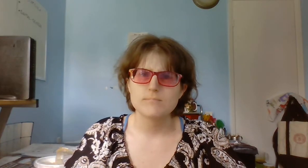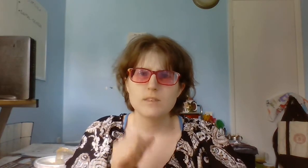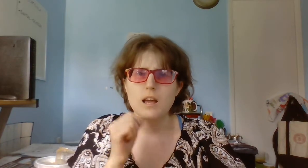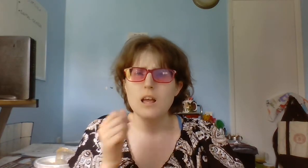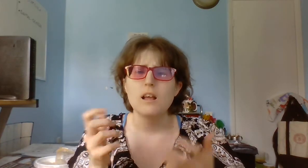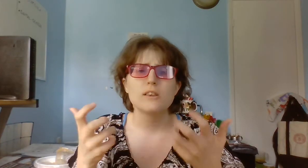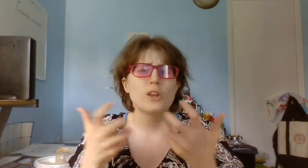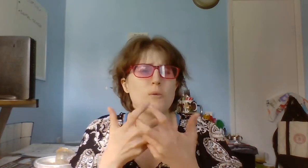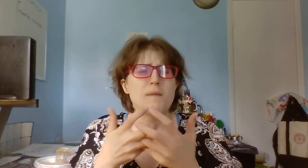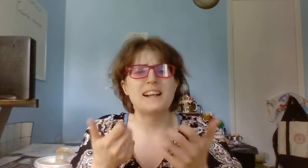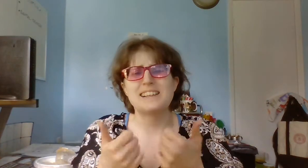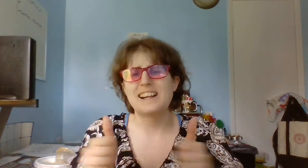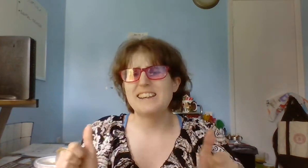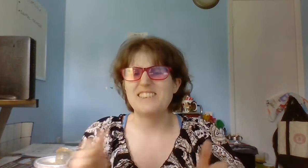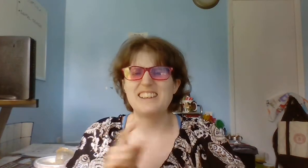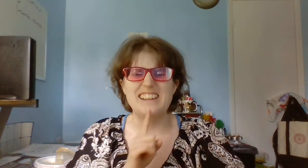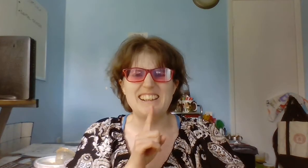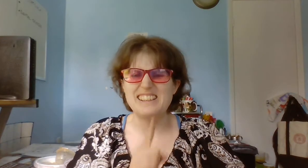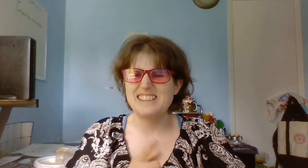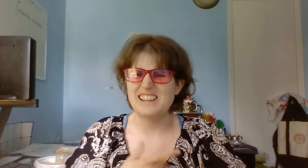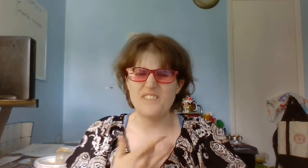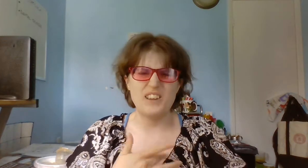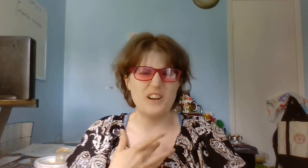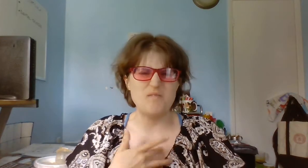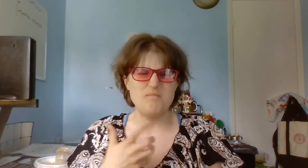It doesn't match any, really. If you have